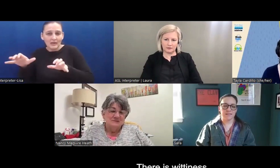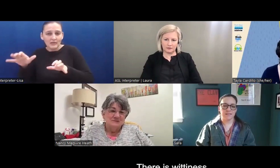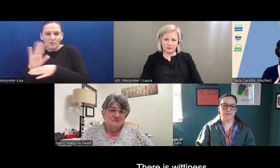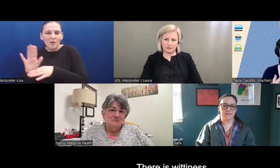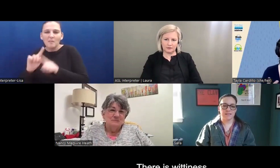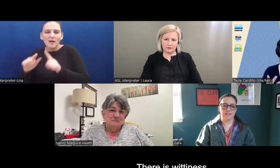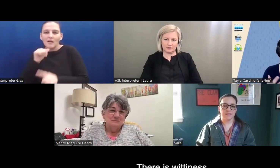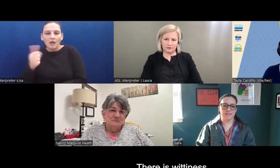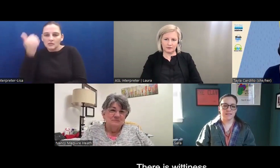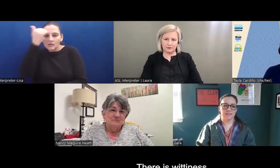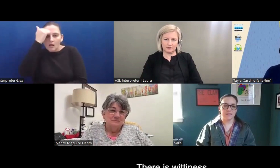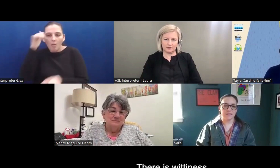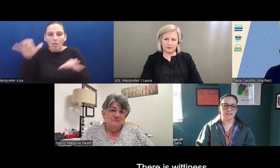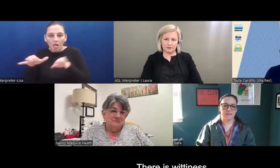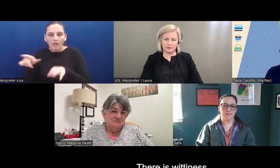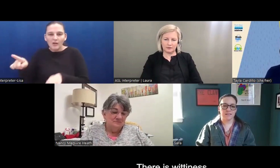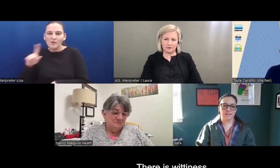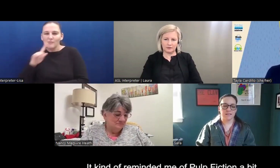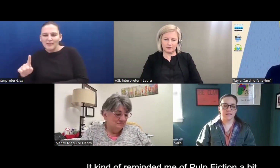there's there's wittiness.